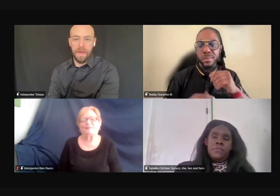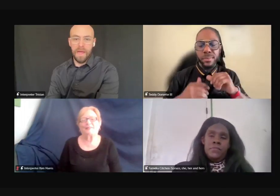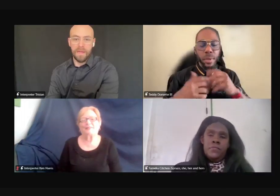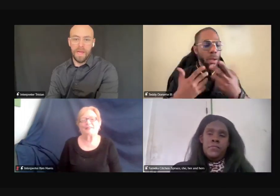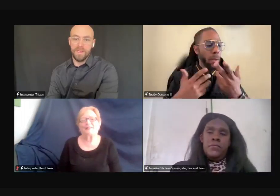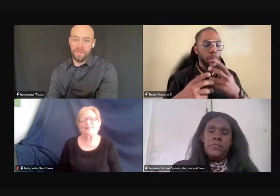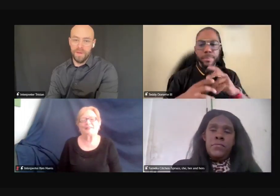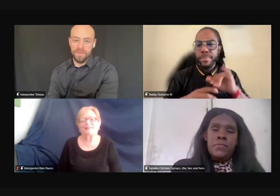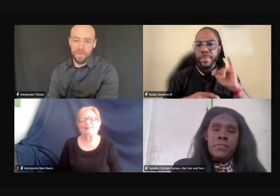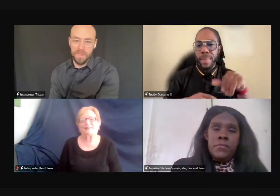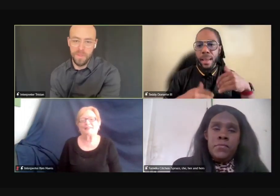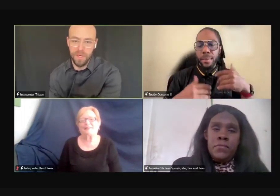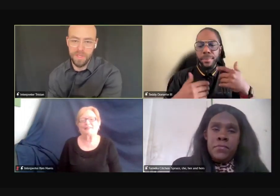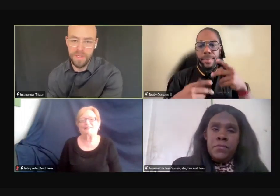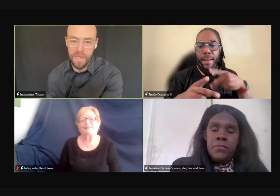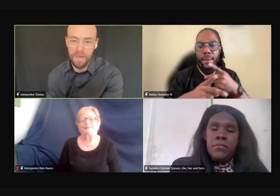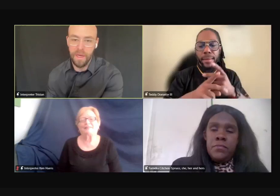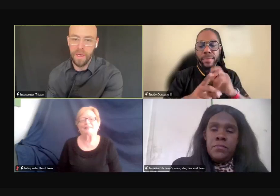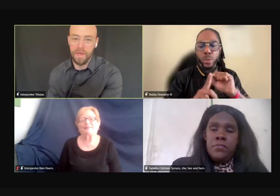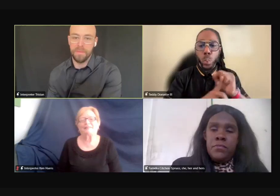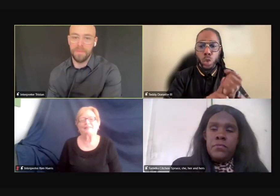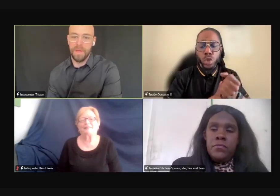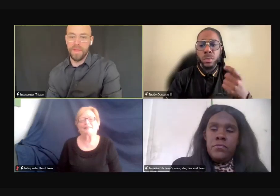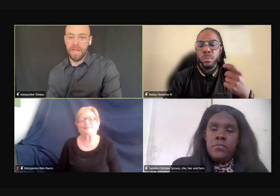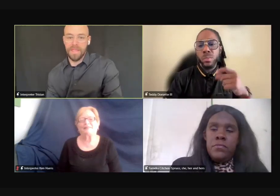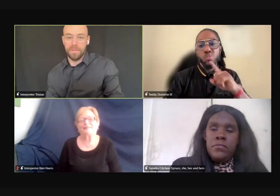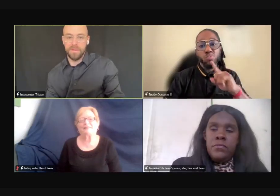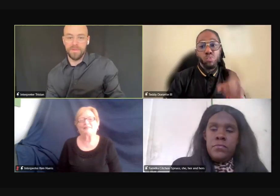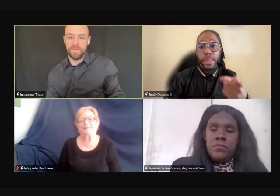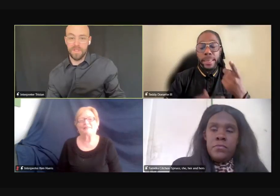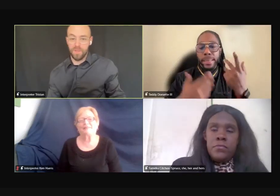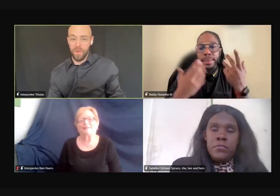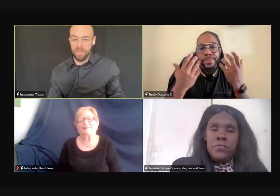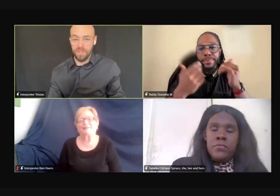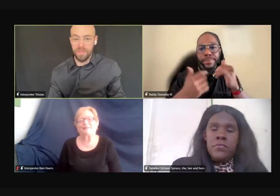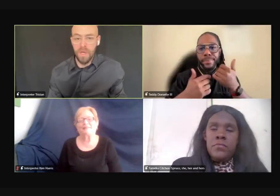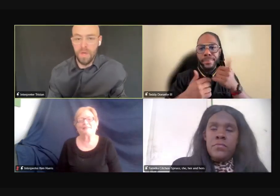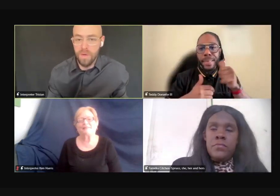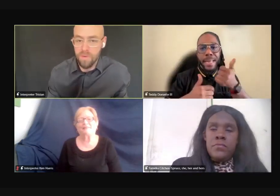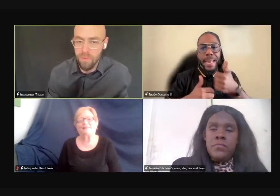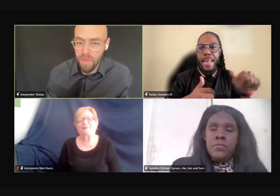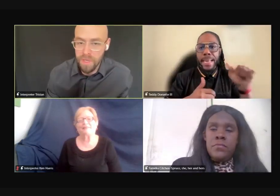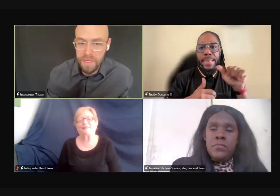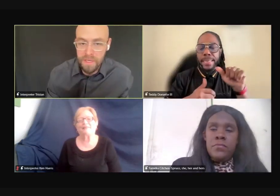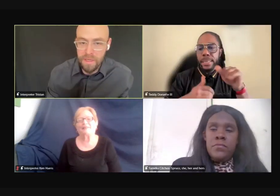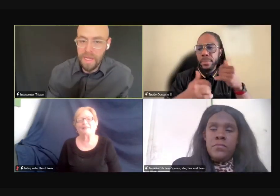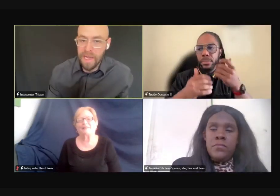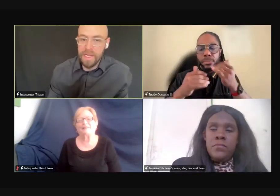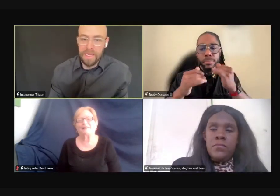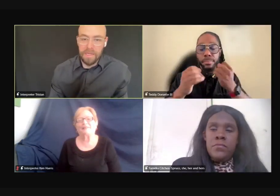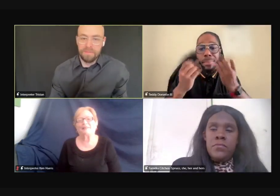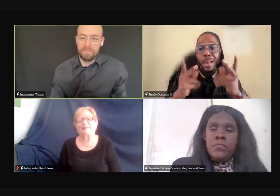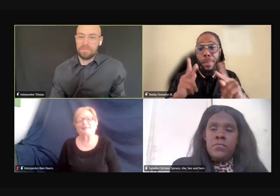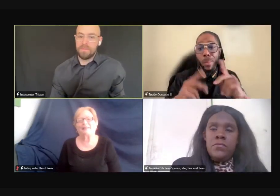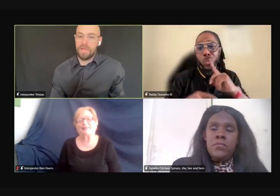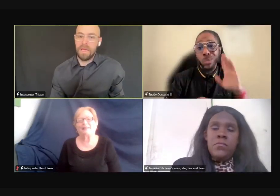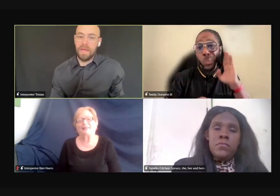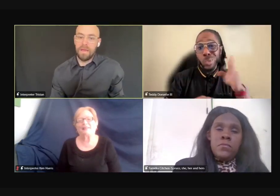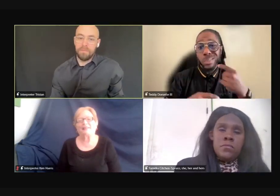Yeah, I do have some experience in that, in that type of situation. Really, any,